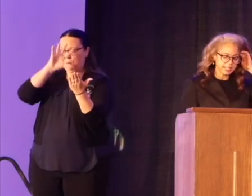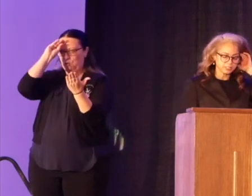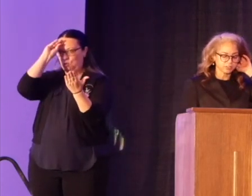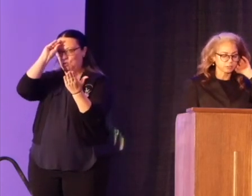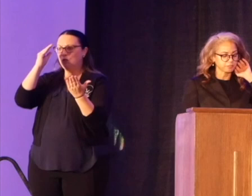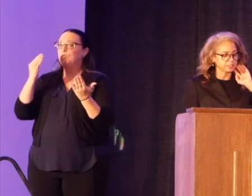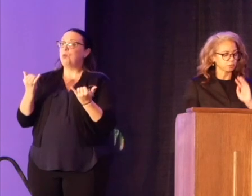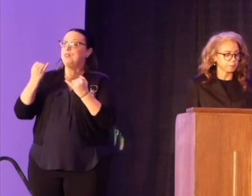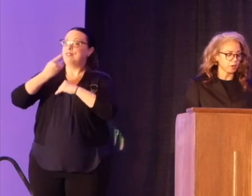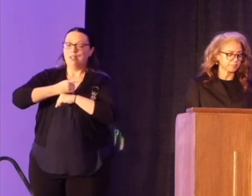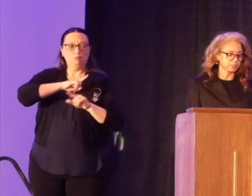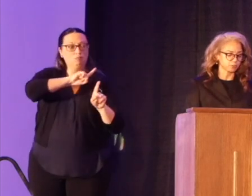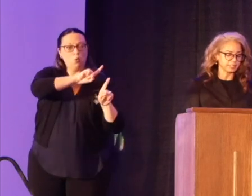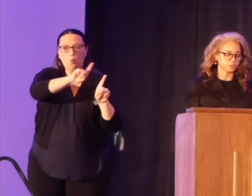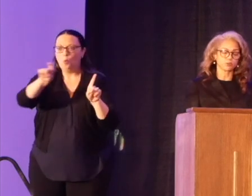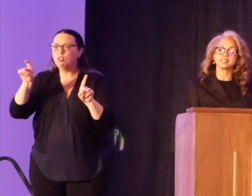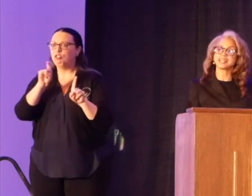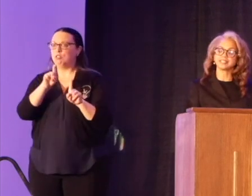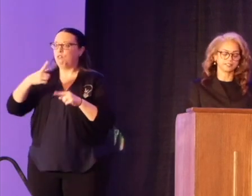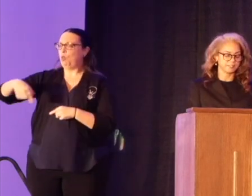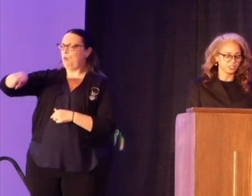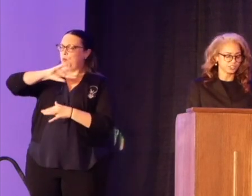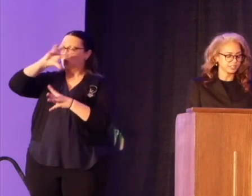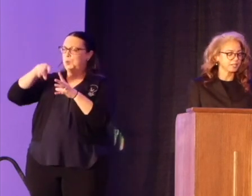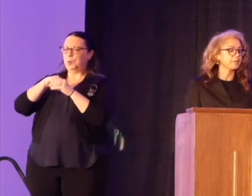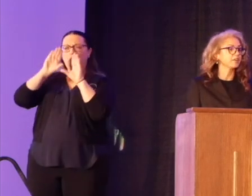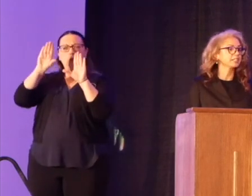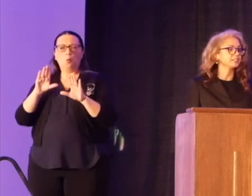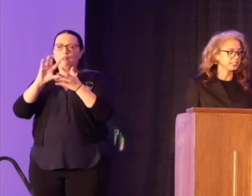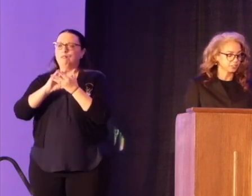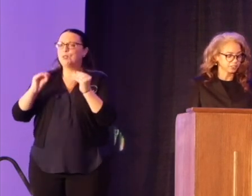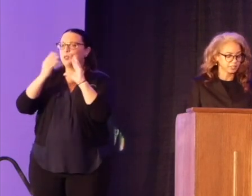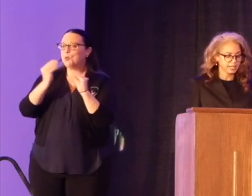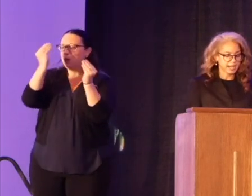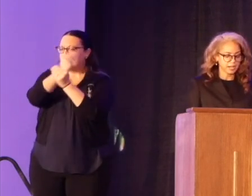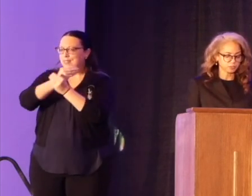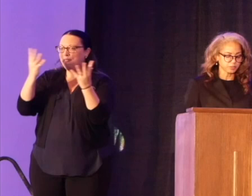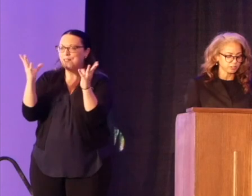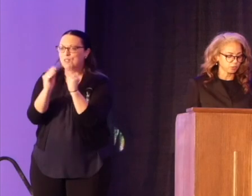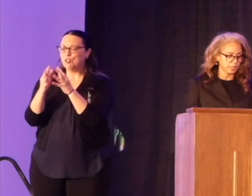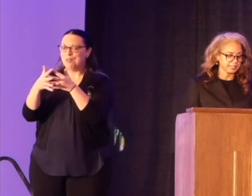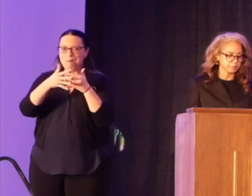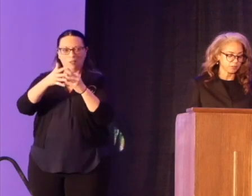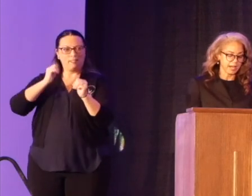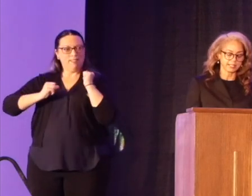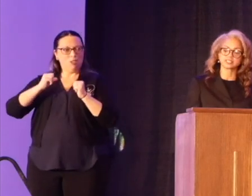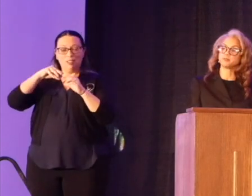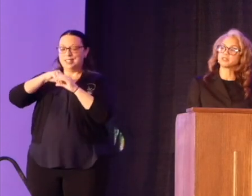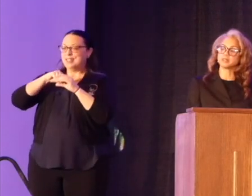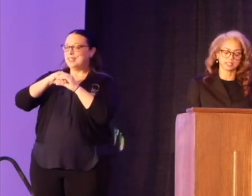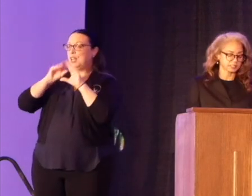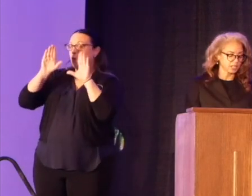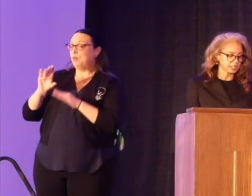query today to those of us who are part of this great storytelling convention, the American theater, housed within the great democratic